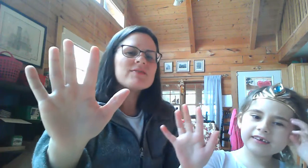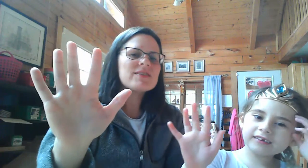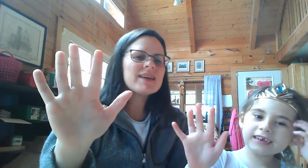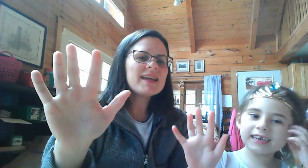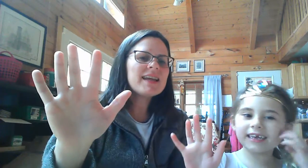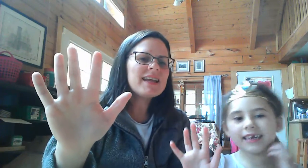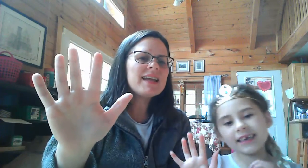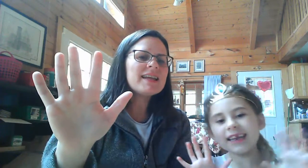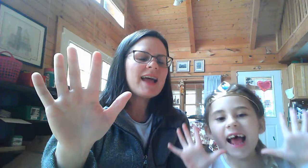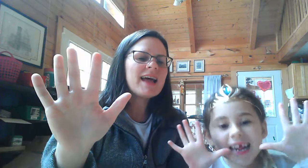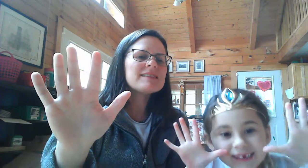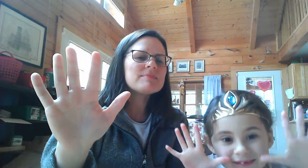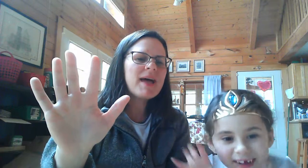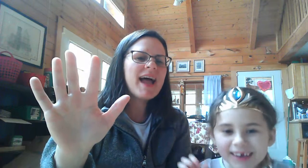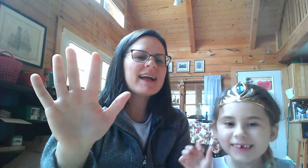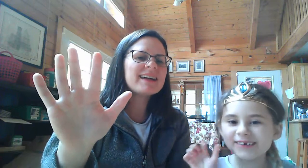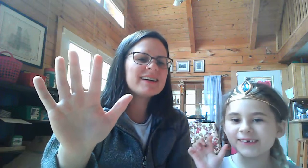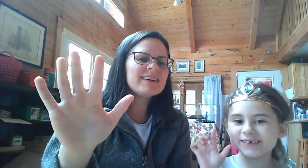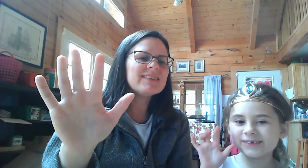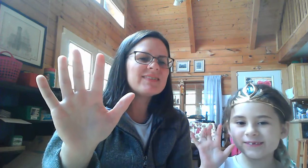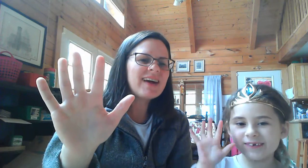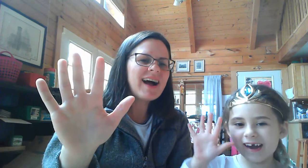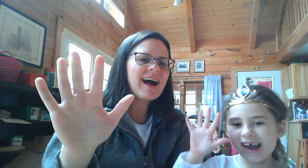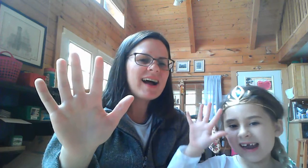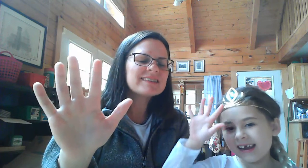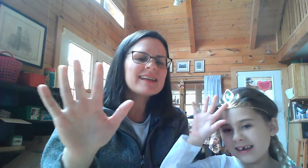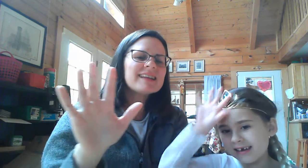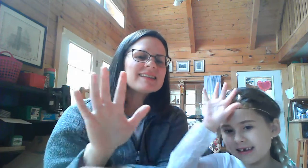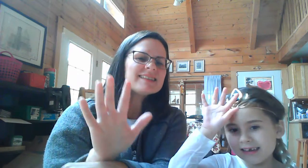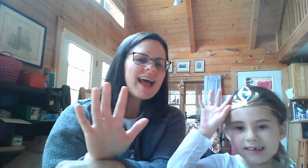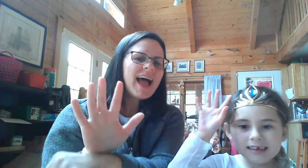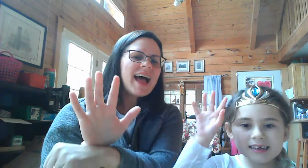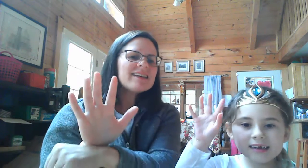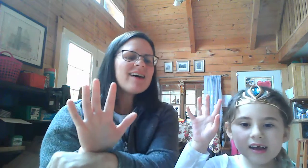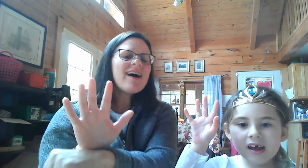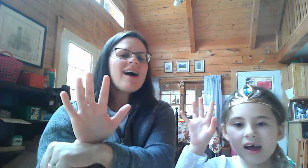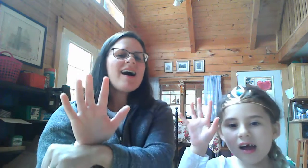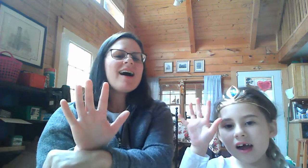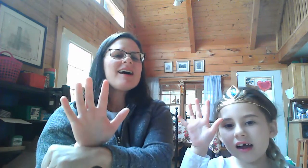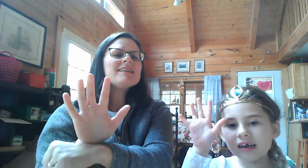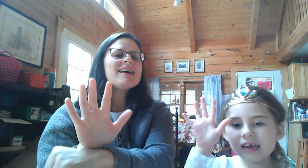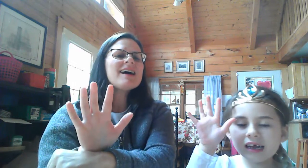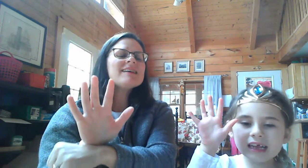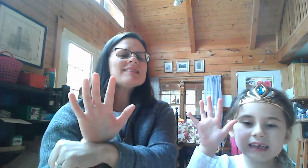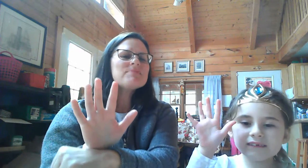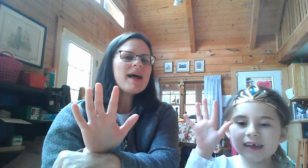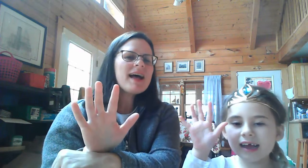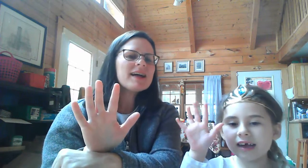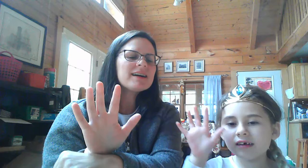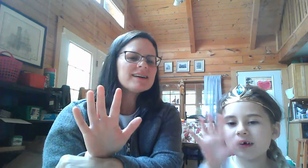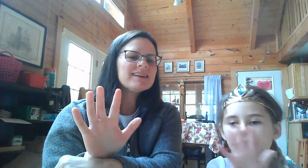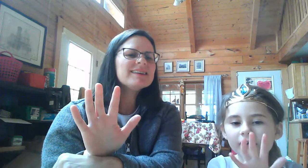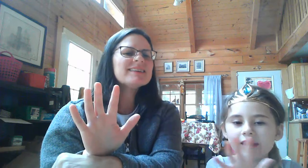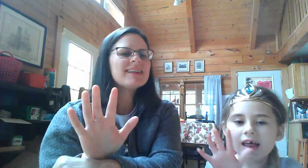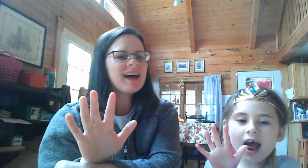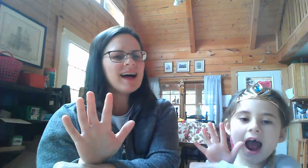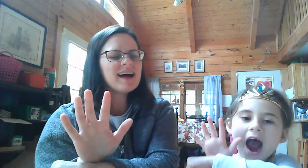green and speckled frogs sat on a speckled log